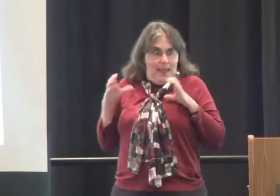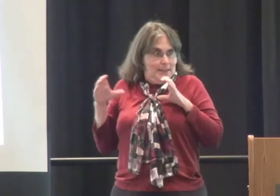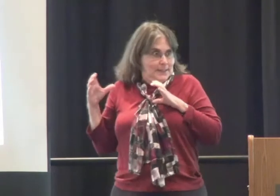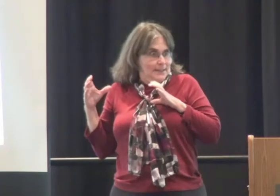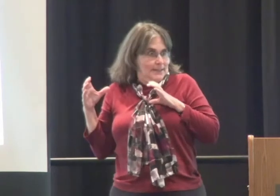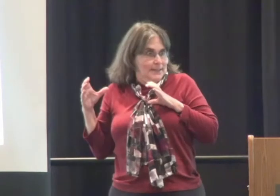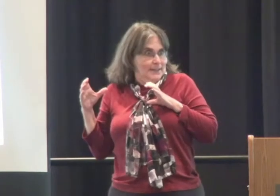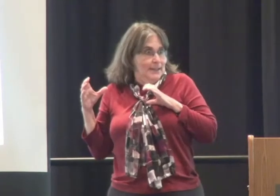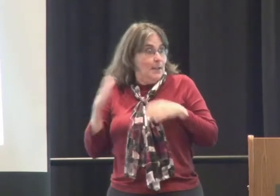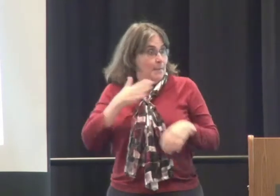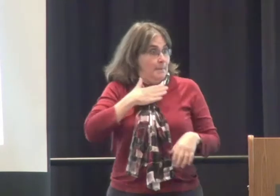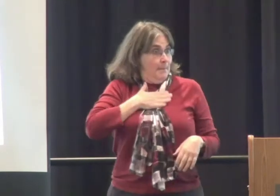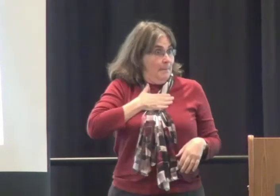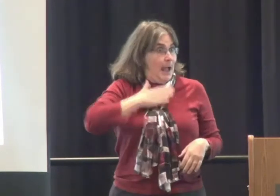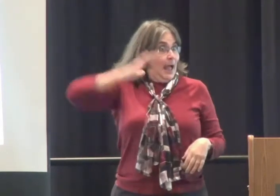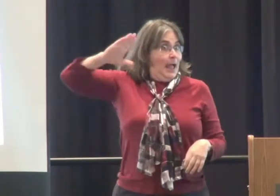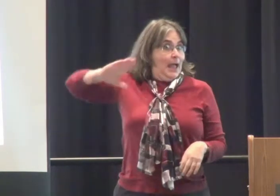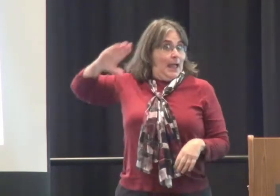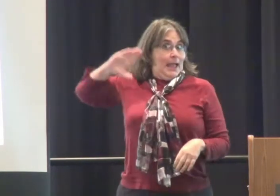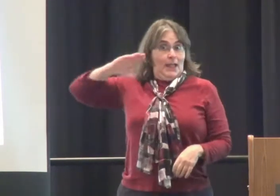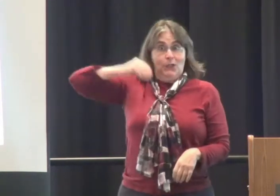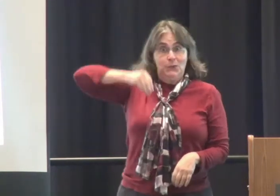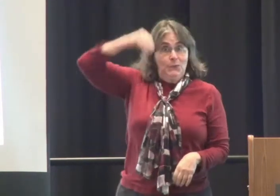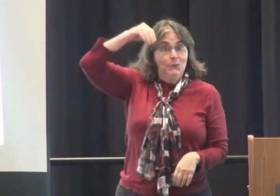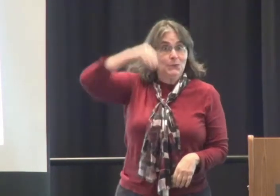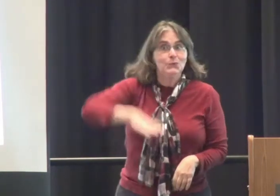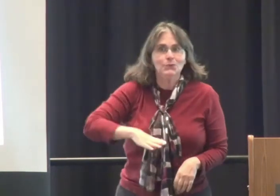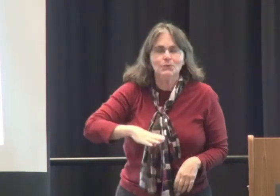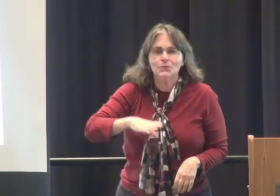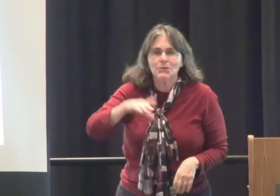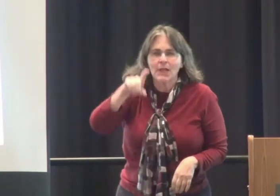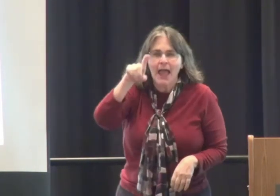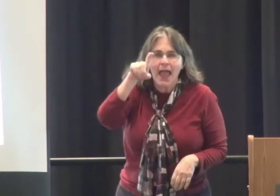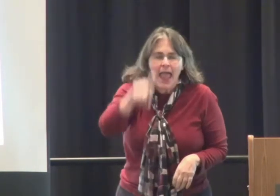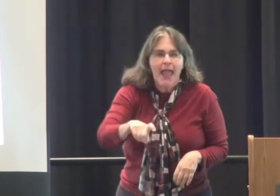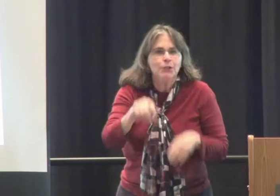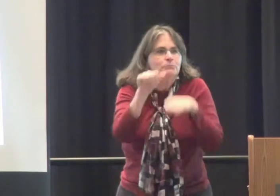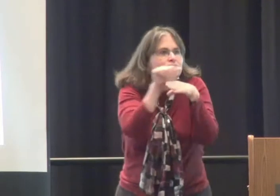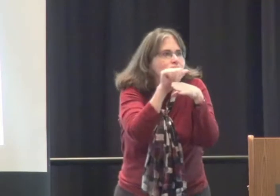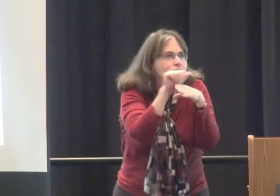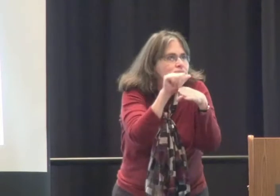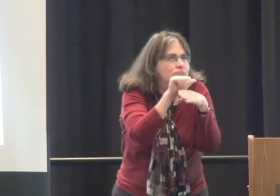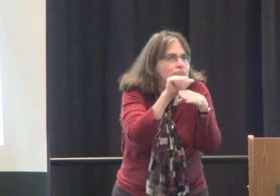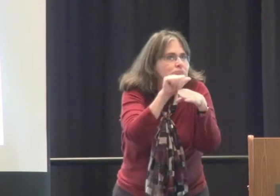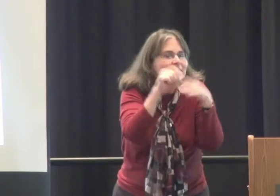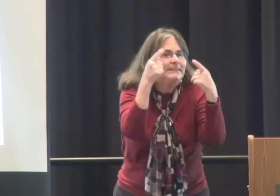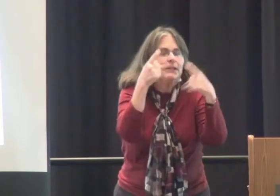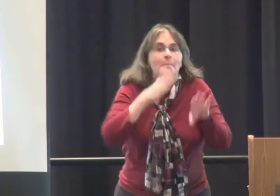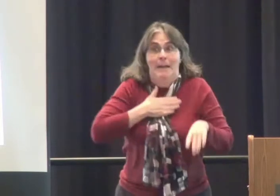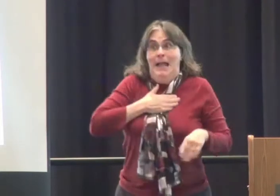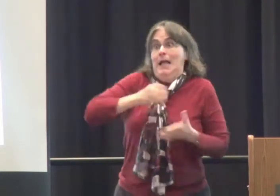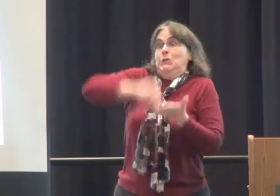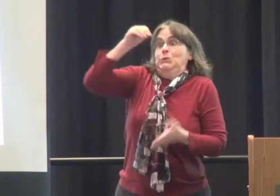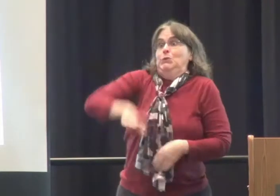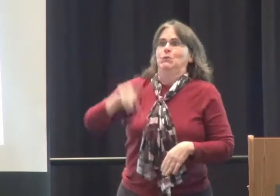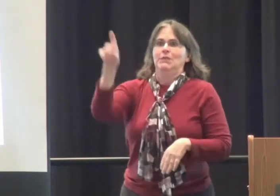lessons and demonstrate lessons. So when I was a student learning about